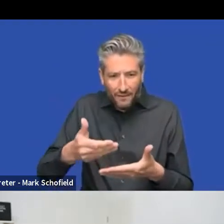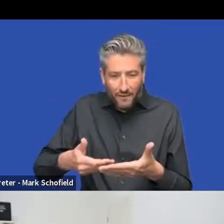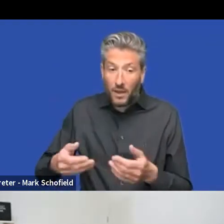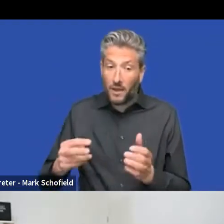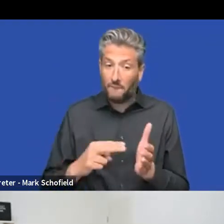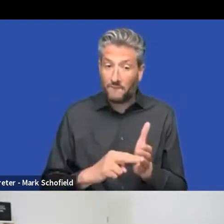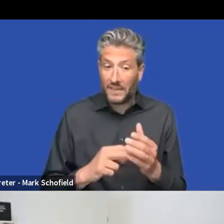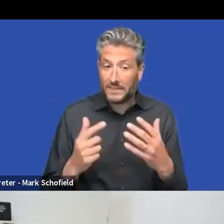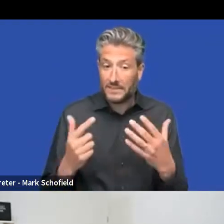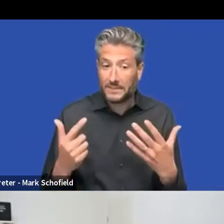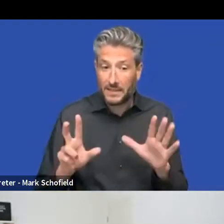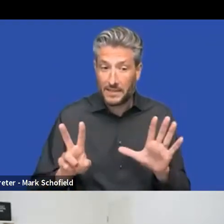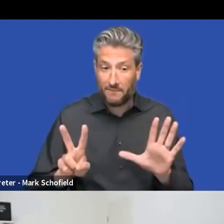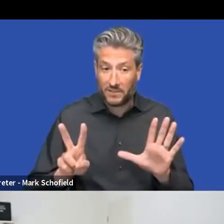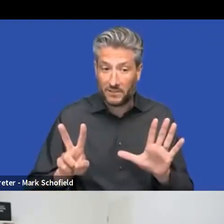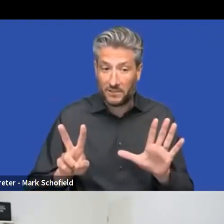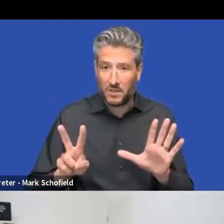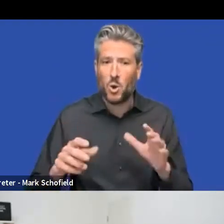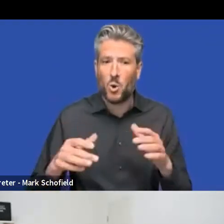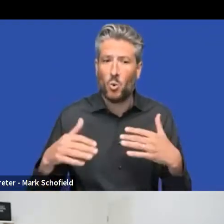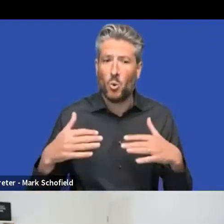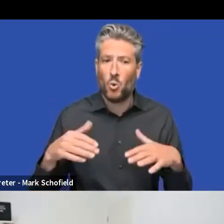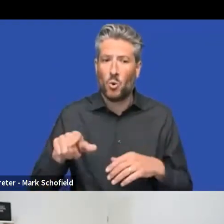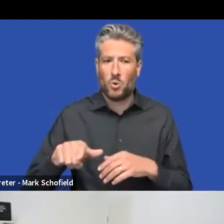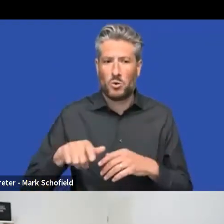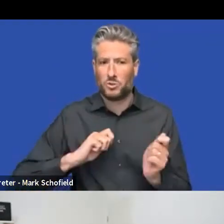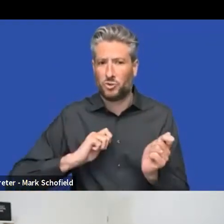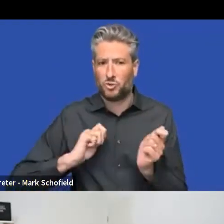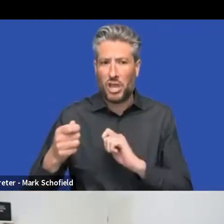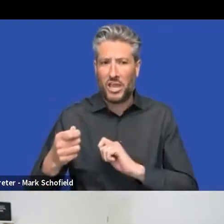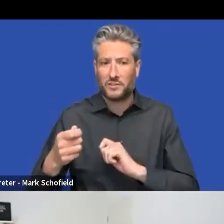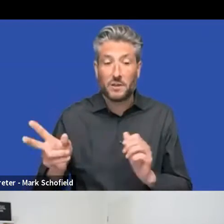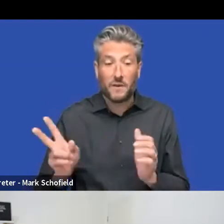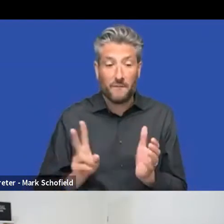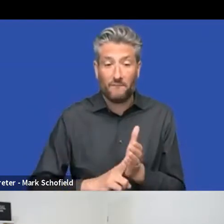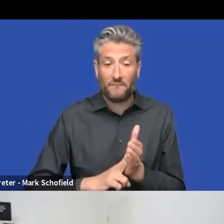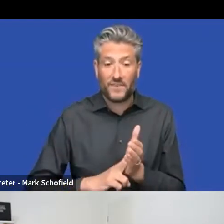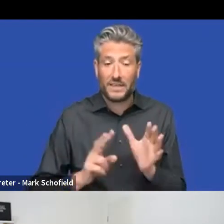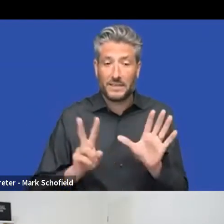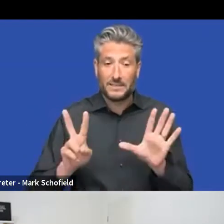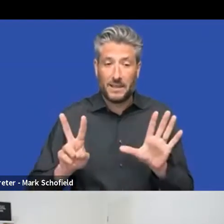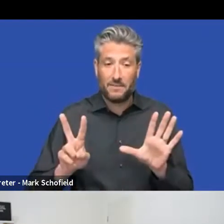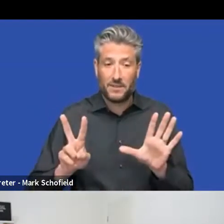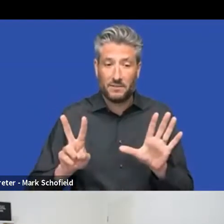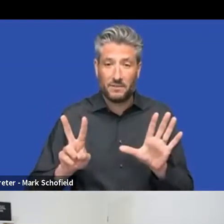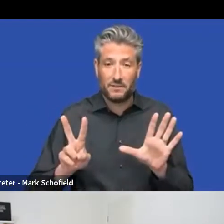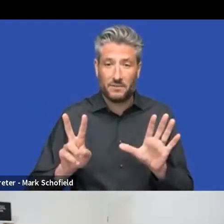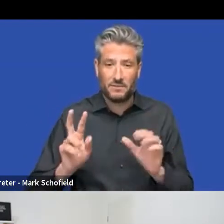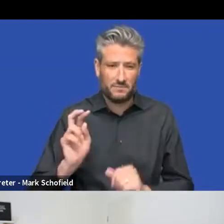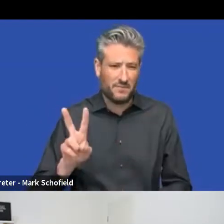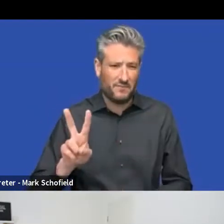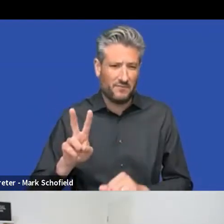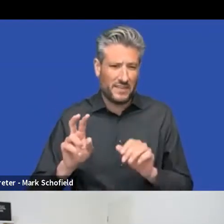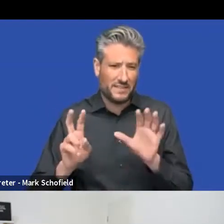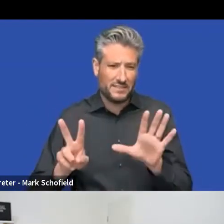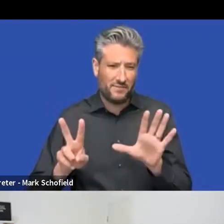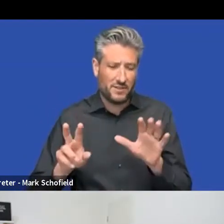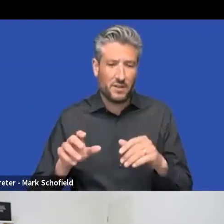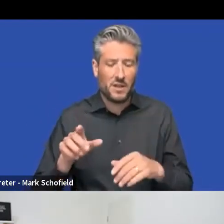change, uh, where it went from being, uh, more or less a classical, uh, uh, you know, server